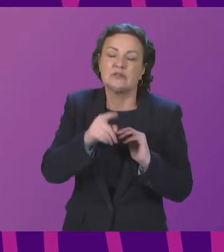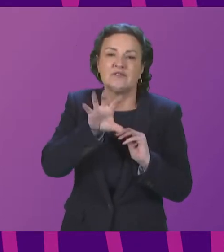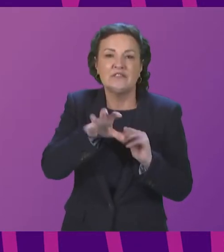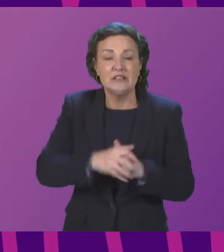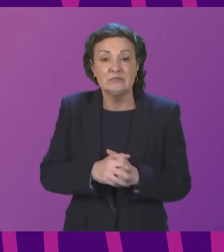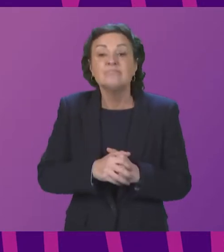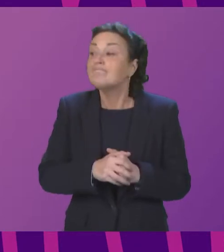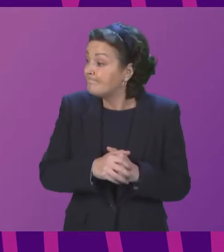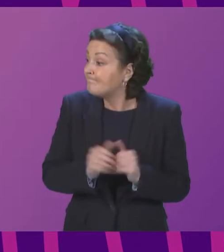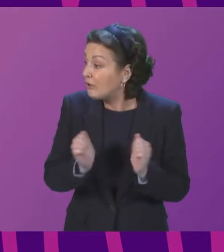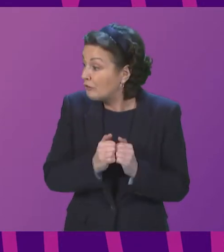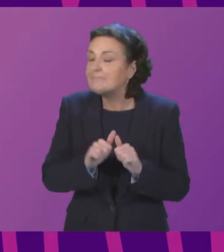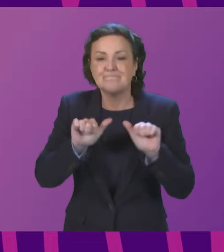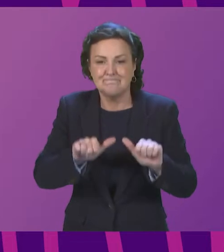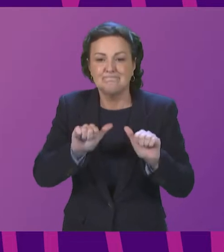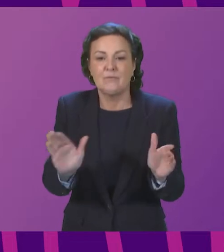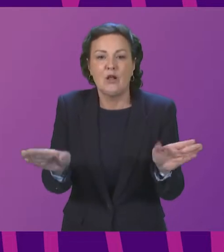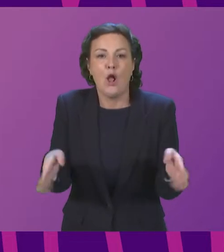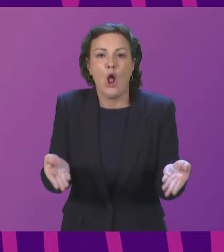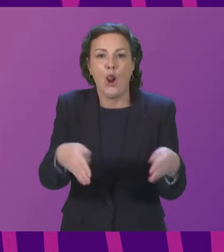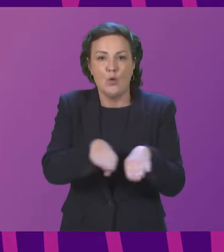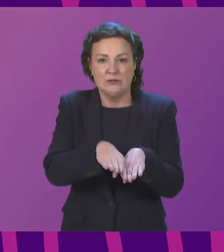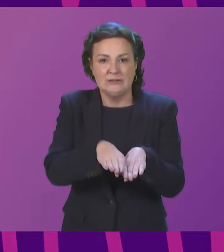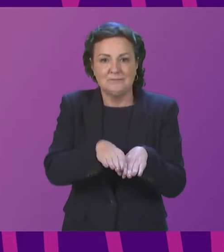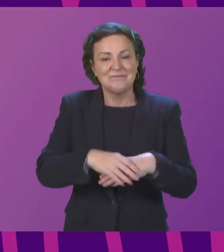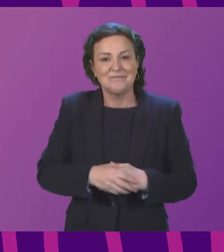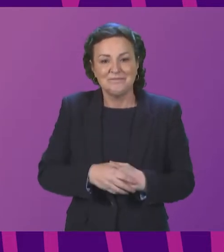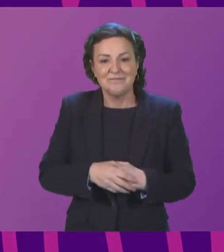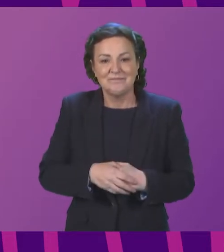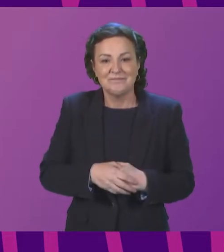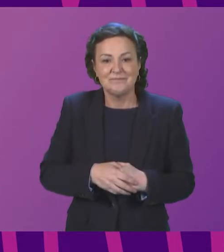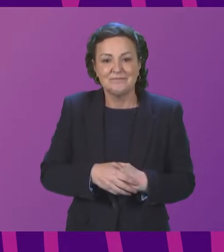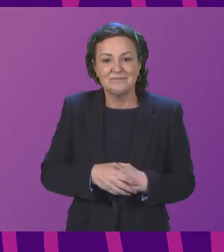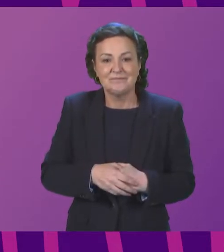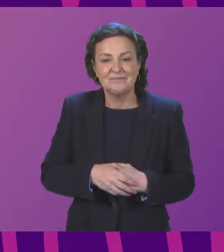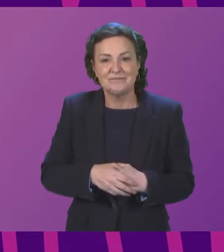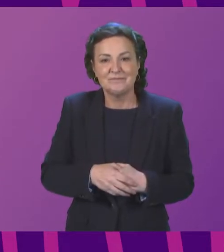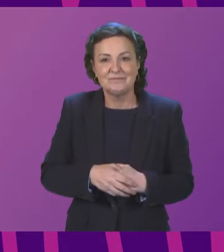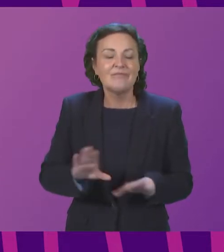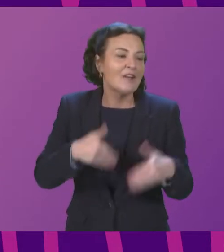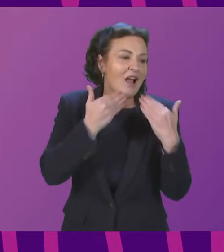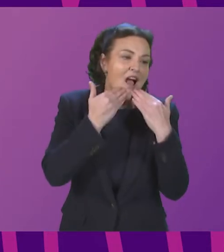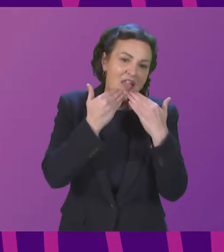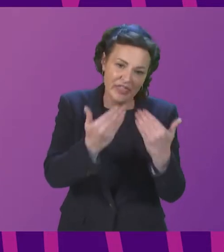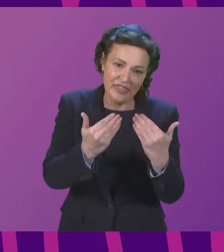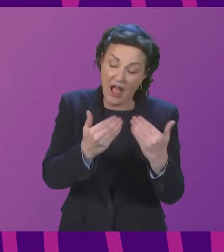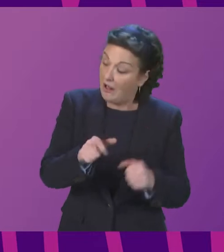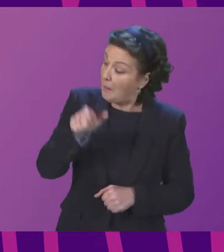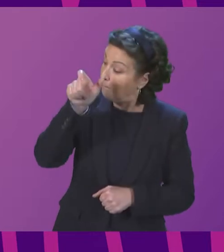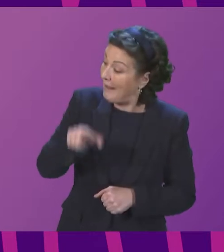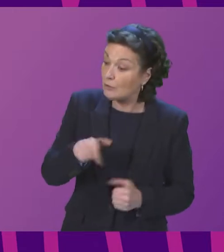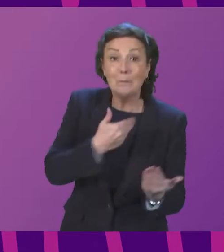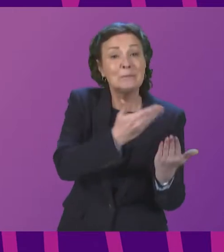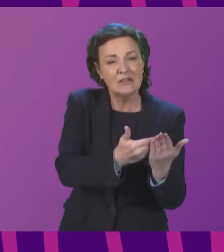So we will close that petition and thank the petitioner for drawing it to our